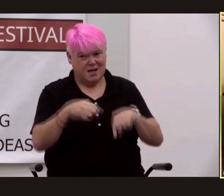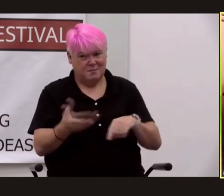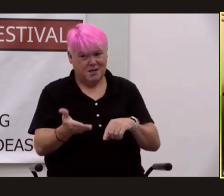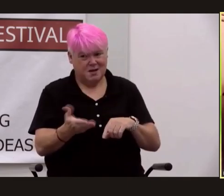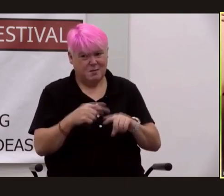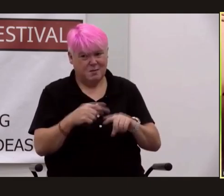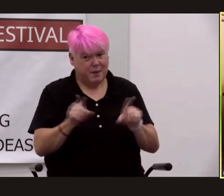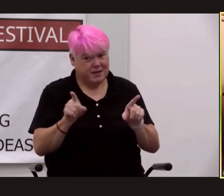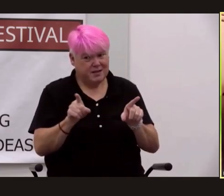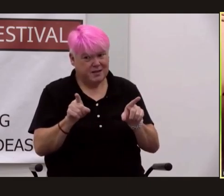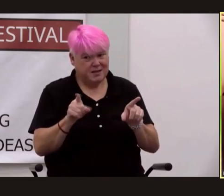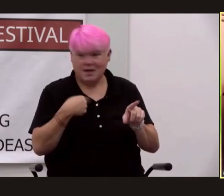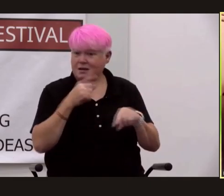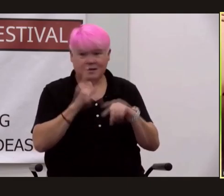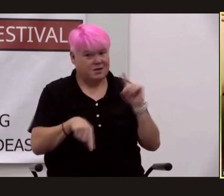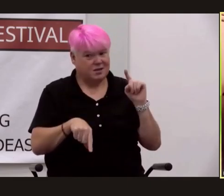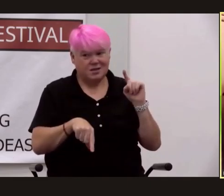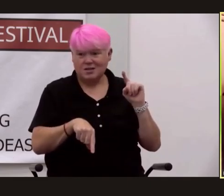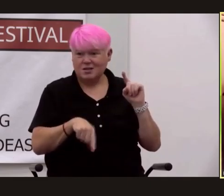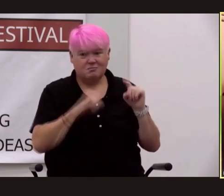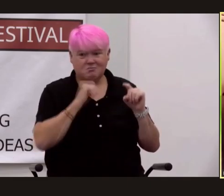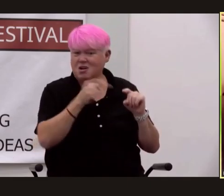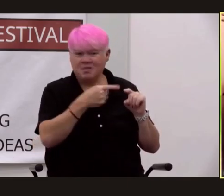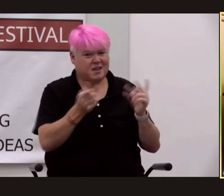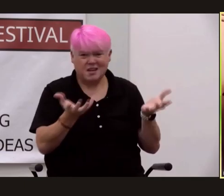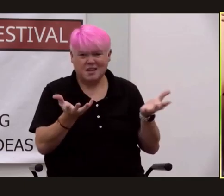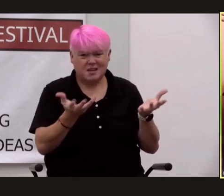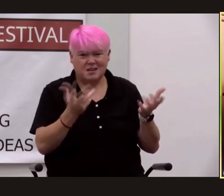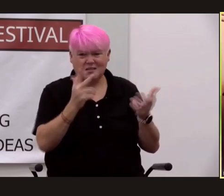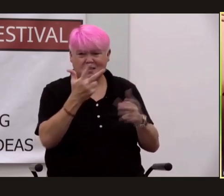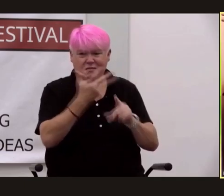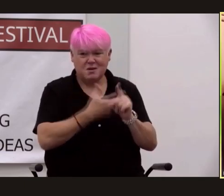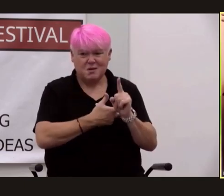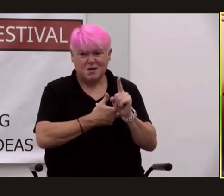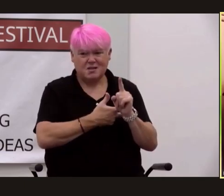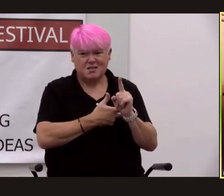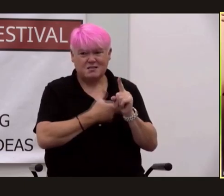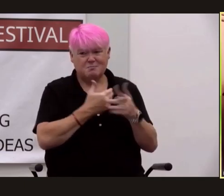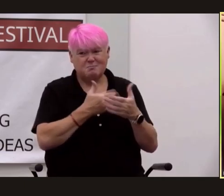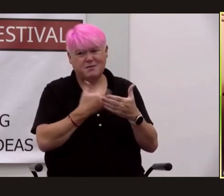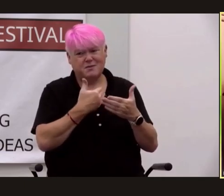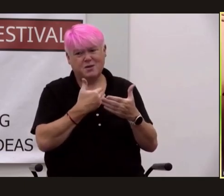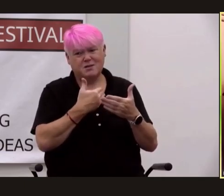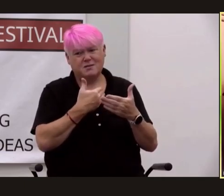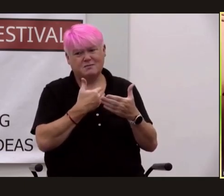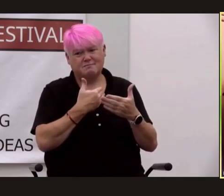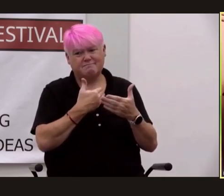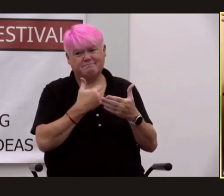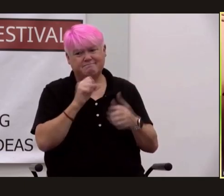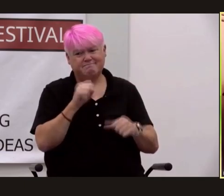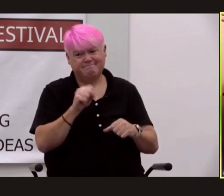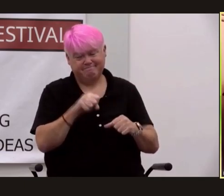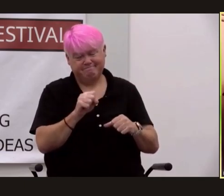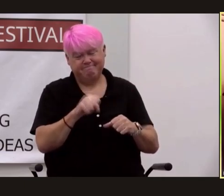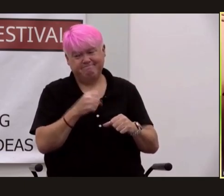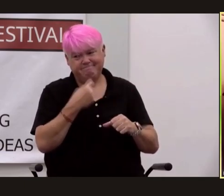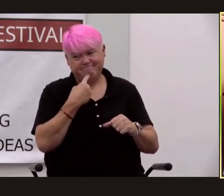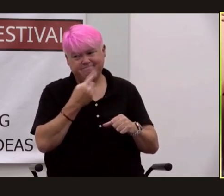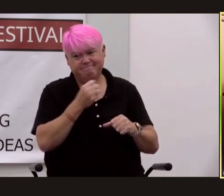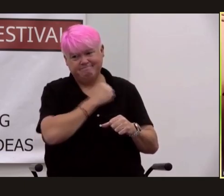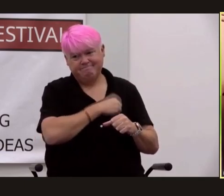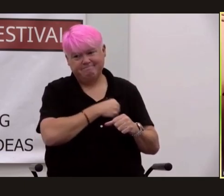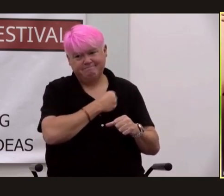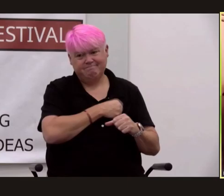i couldn't not dan it it was three months before i yes da silva said softly i know